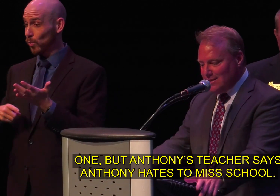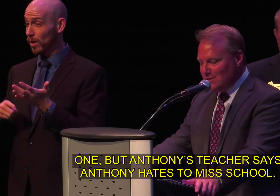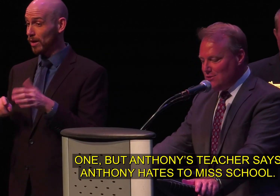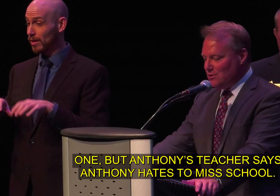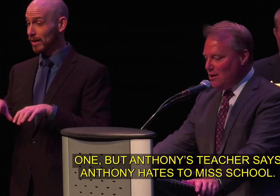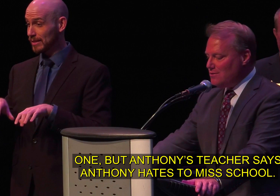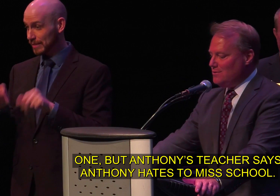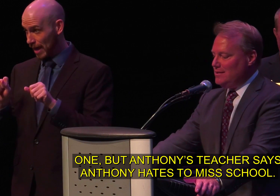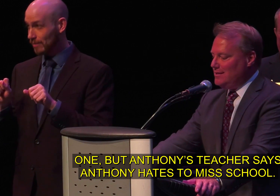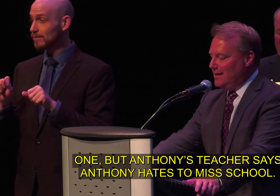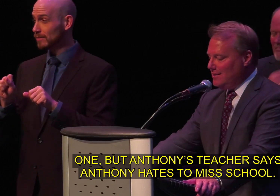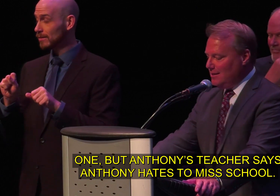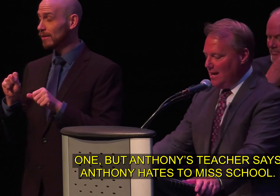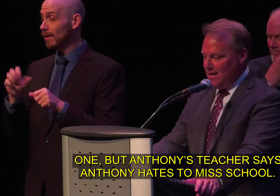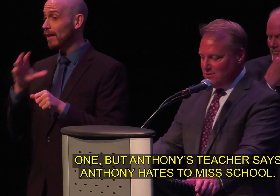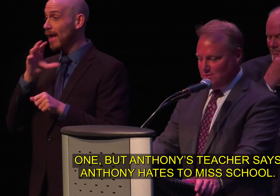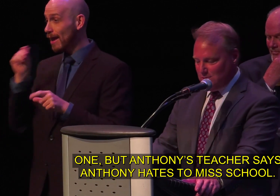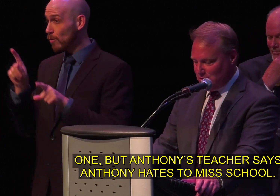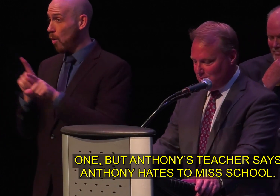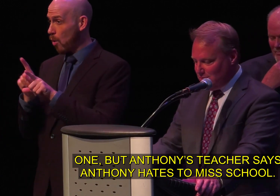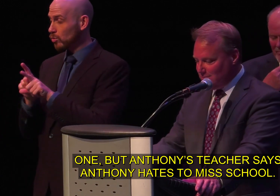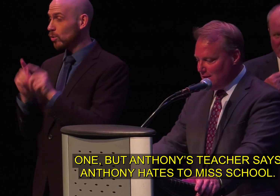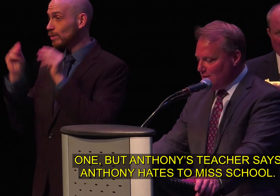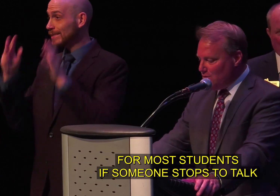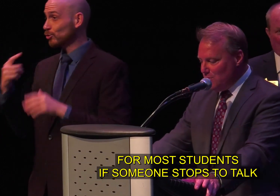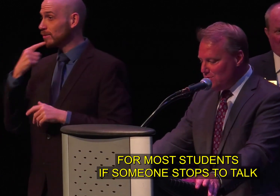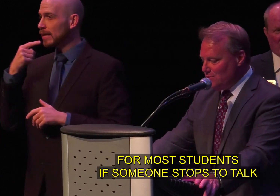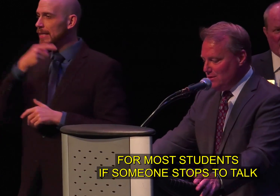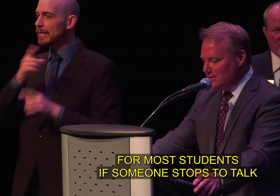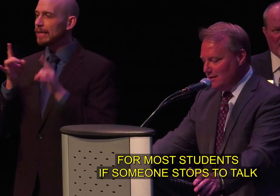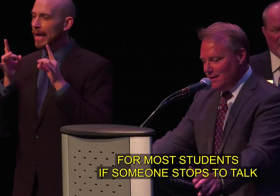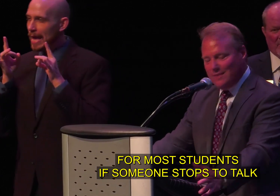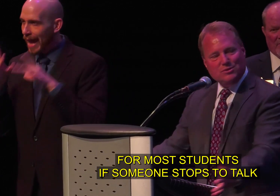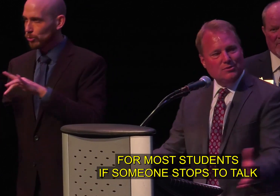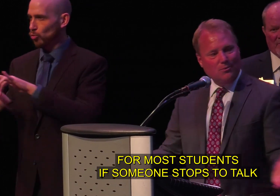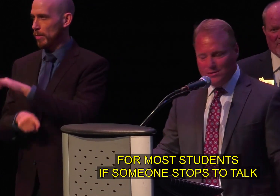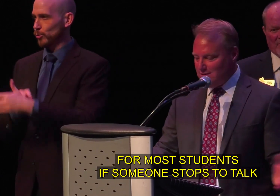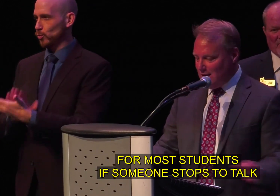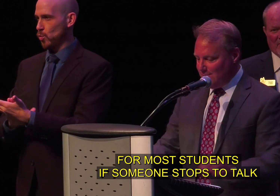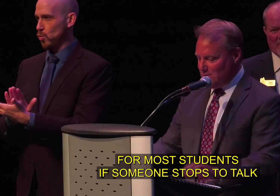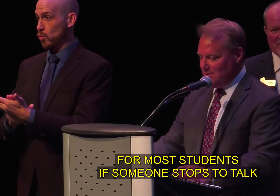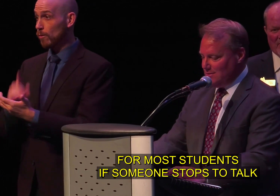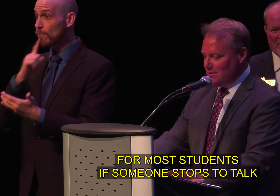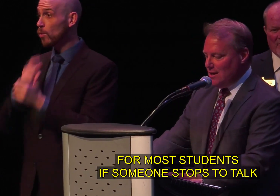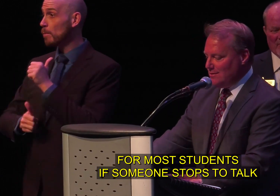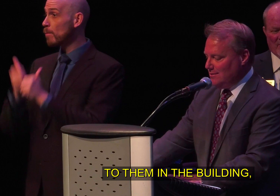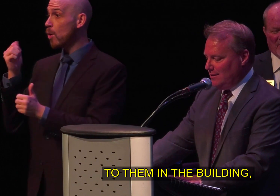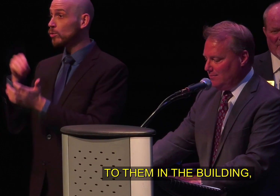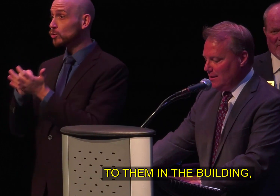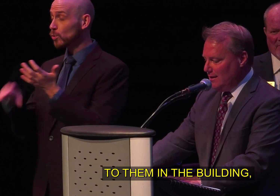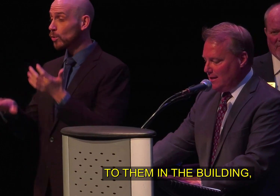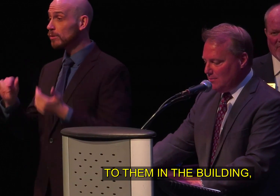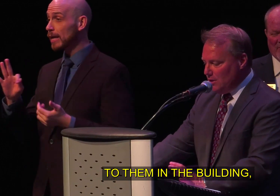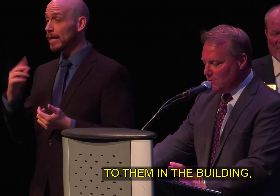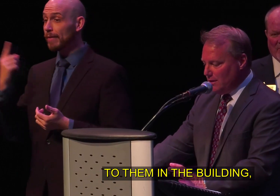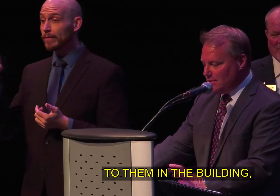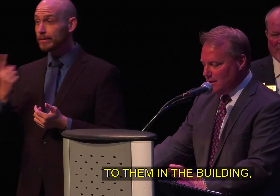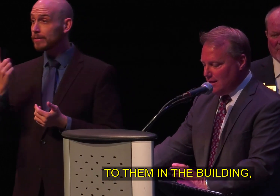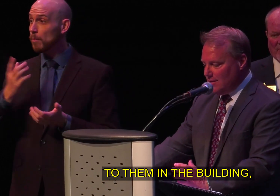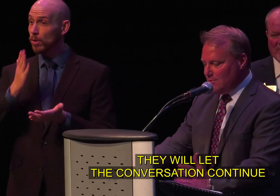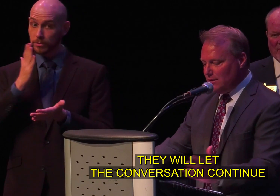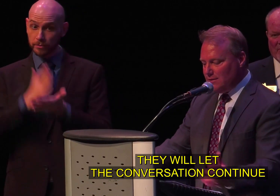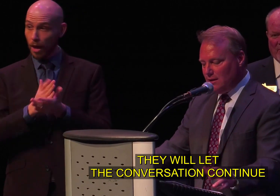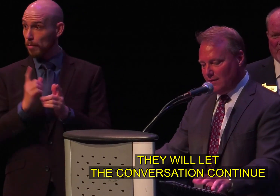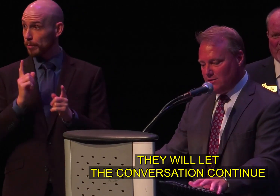anthony's teacher also says anthony hates to miss school for most students if someone stops to talk to them and the bell